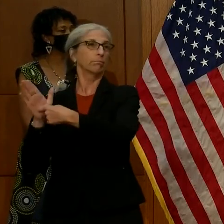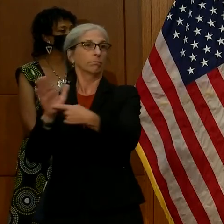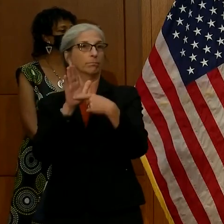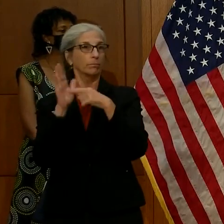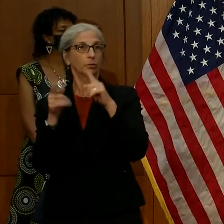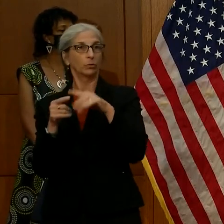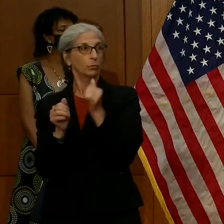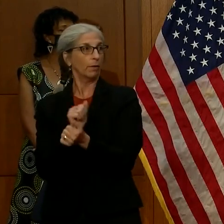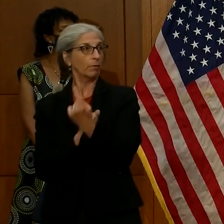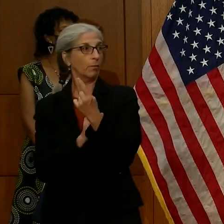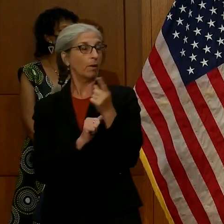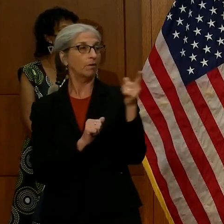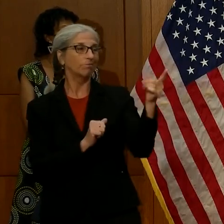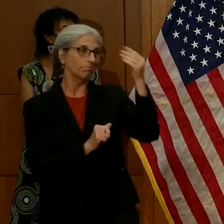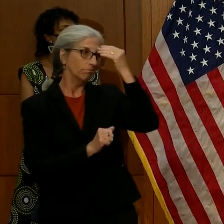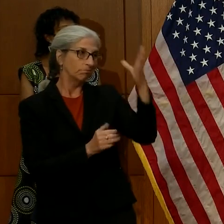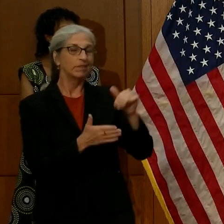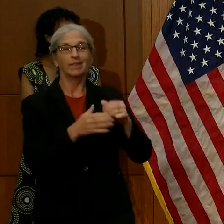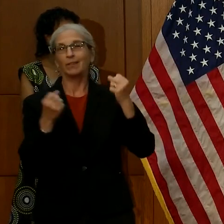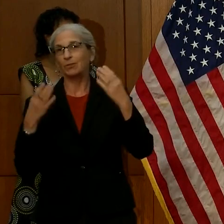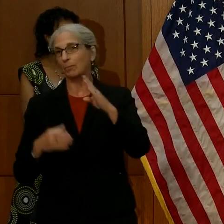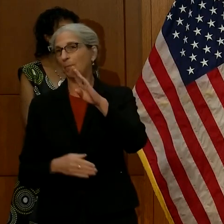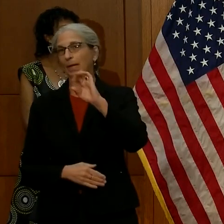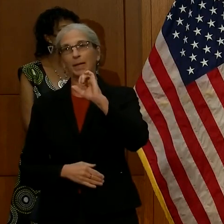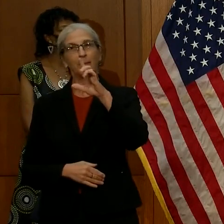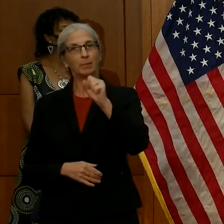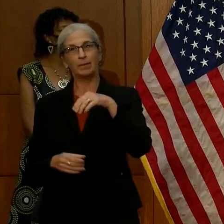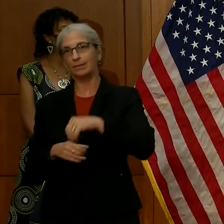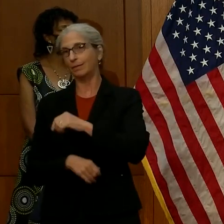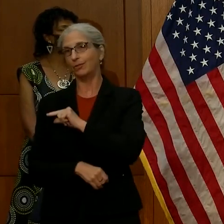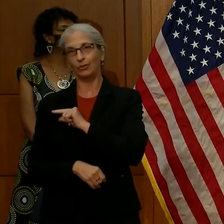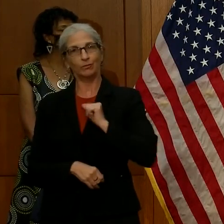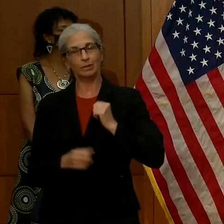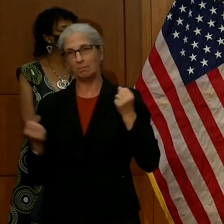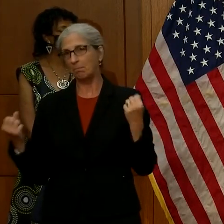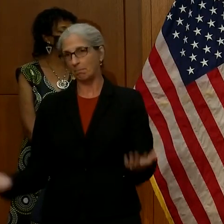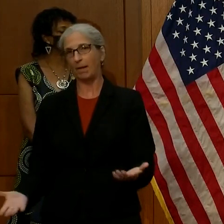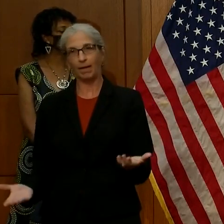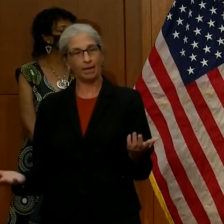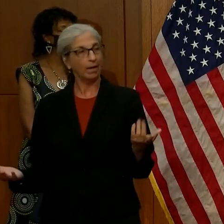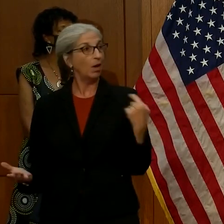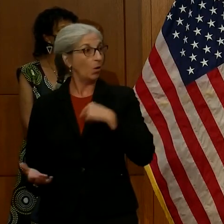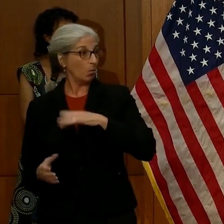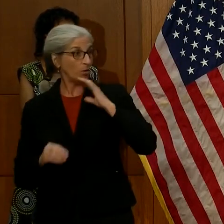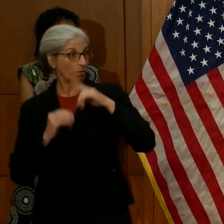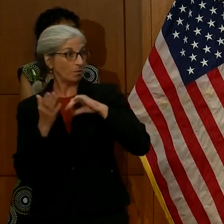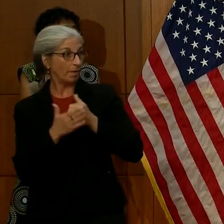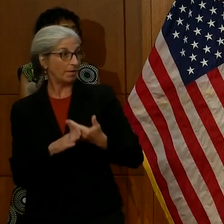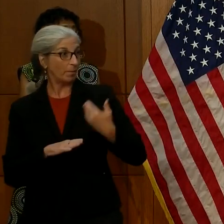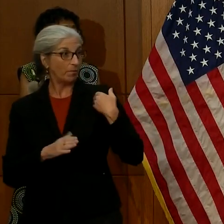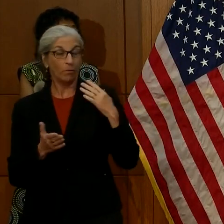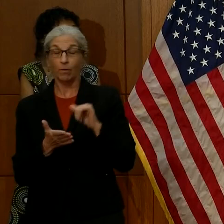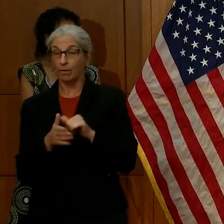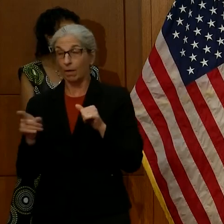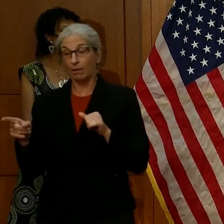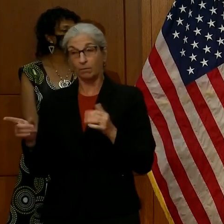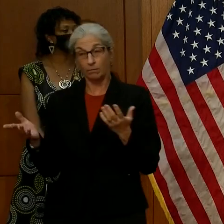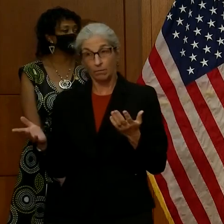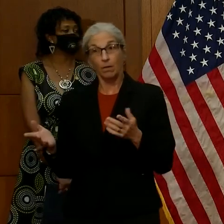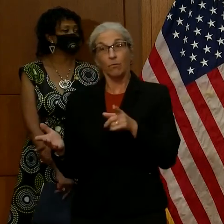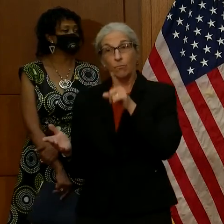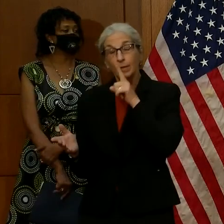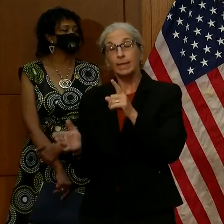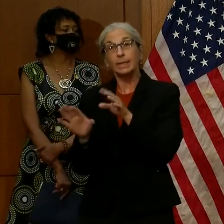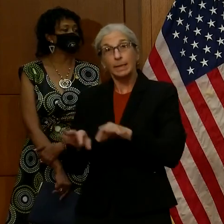of bills that are making their way through the General Assembly. Obviously, as we've talked about before, transparency is